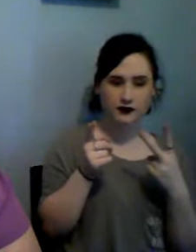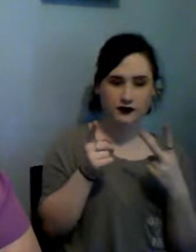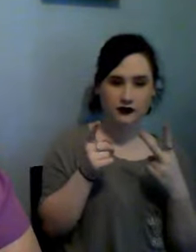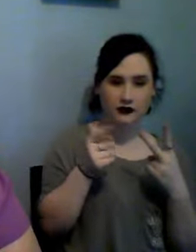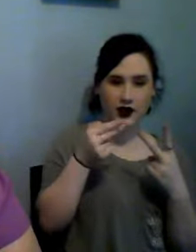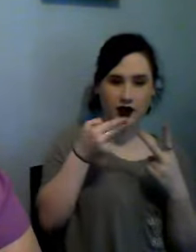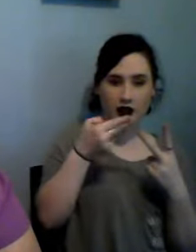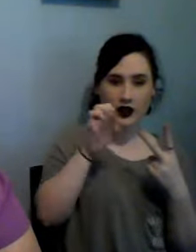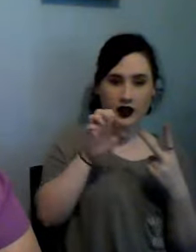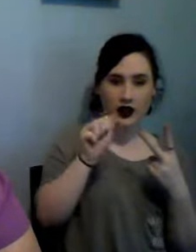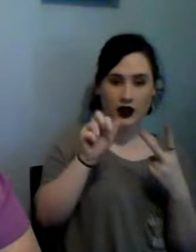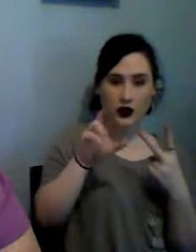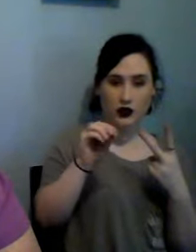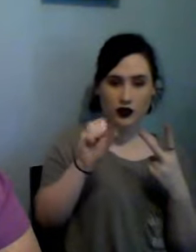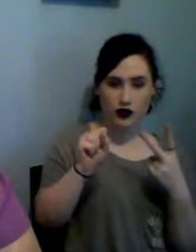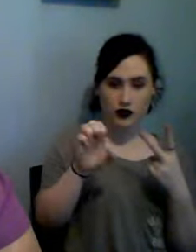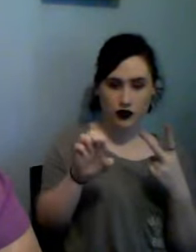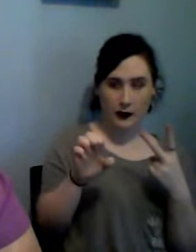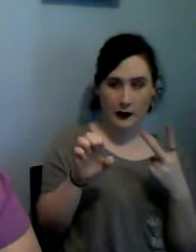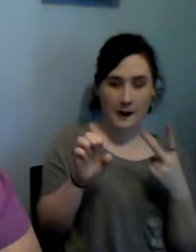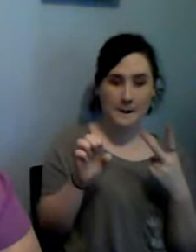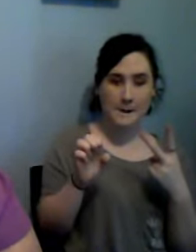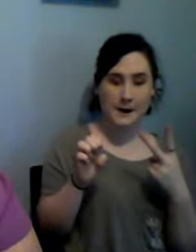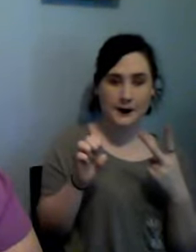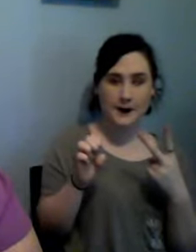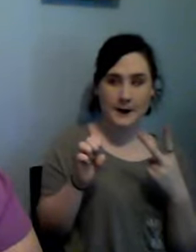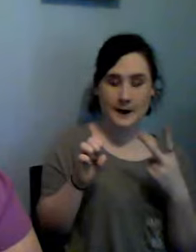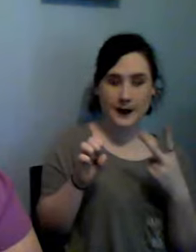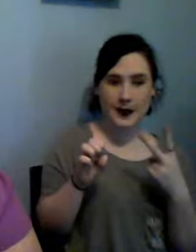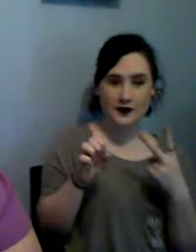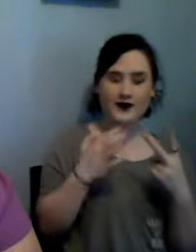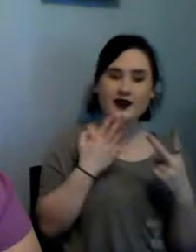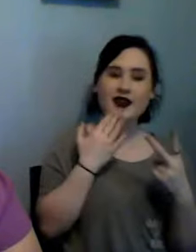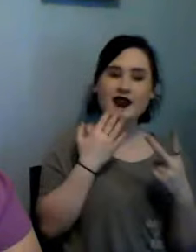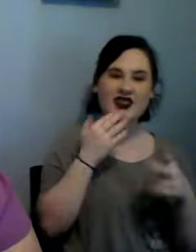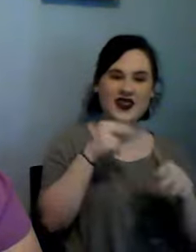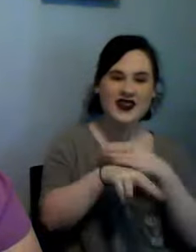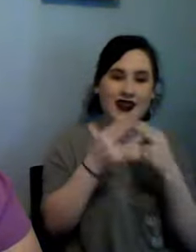the colors in that egg are so gorgeous